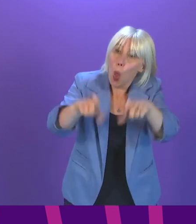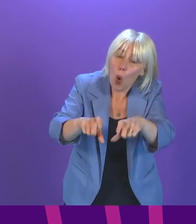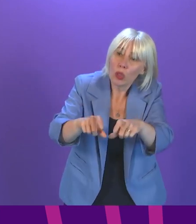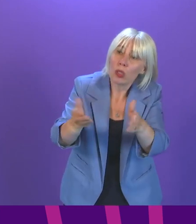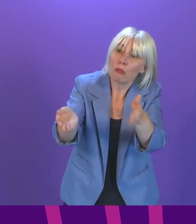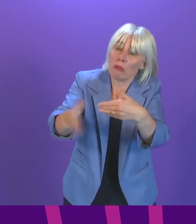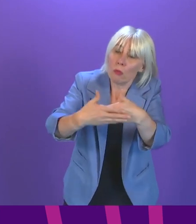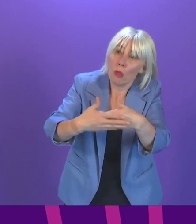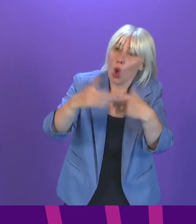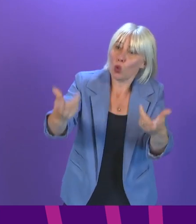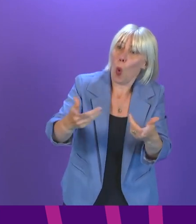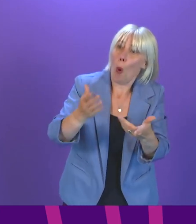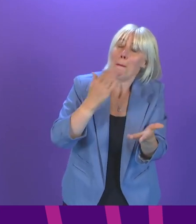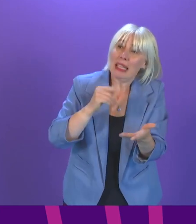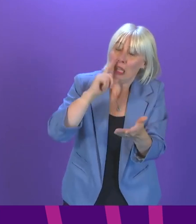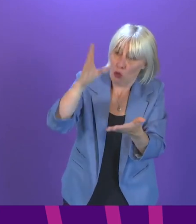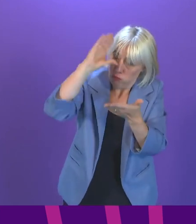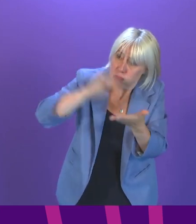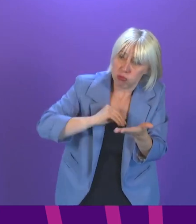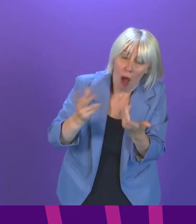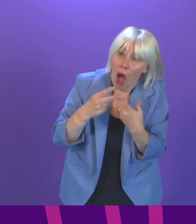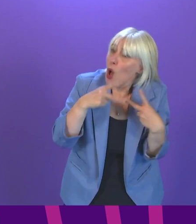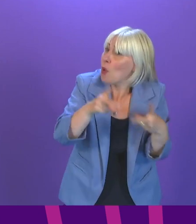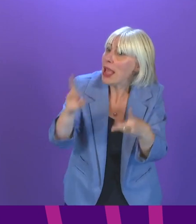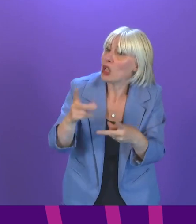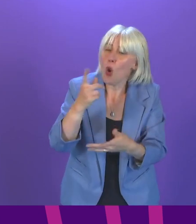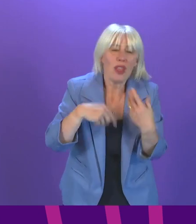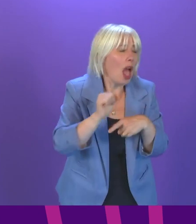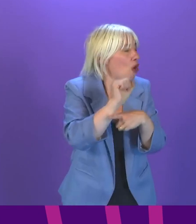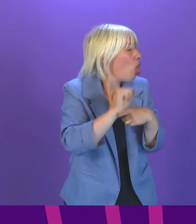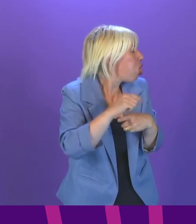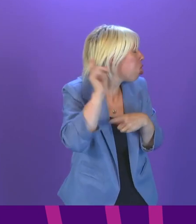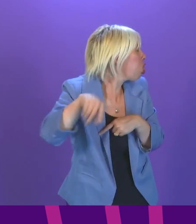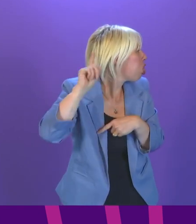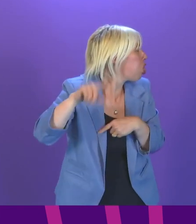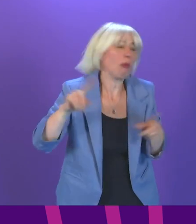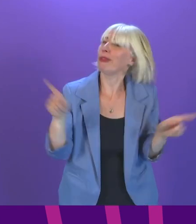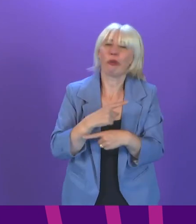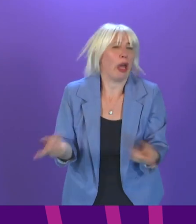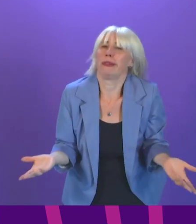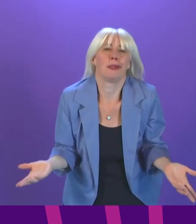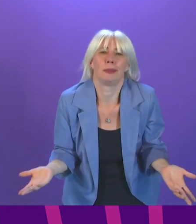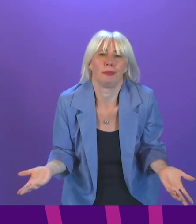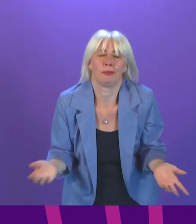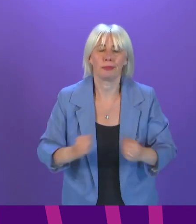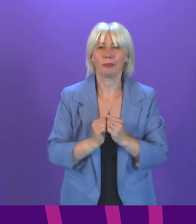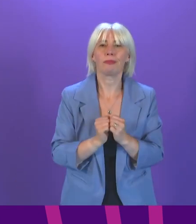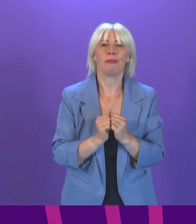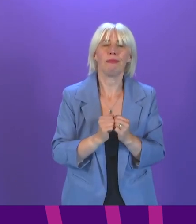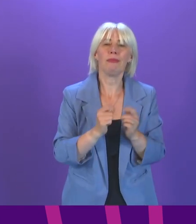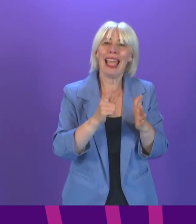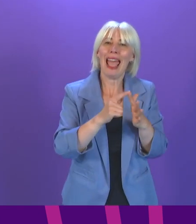governments have to face these hard realities. We can't simply put our head in the sand and ignore them. Emma Harper, to be followed by Sharon Dowie.